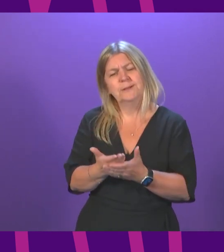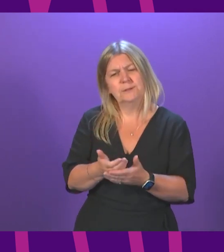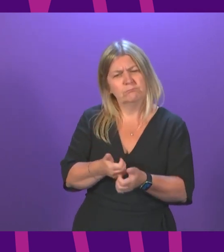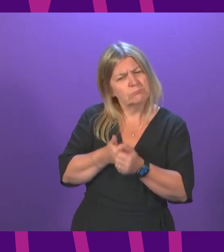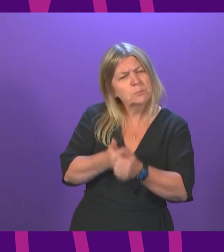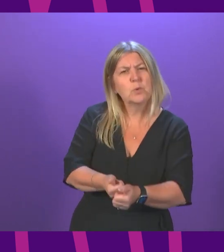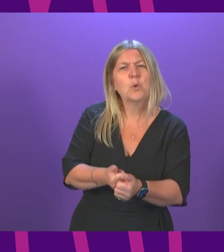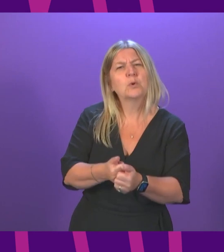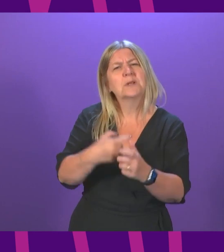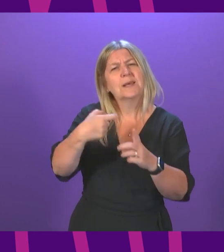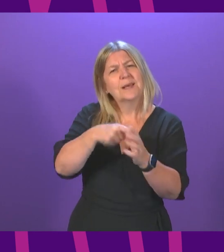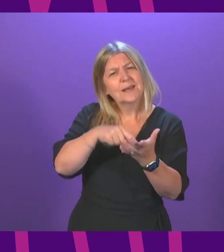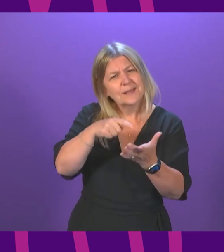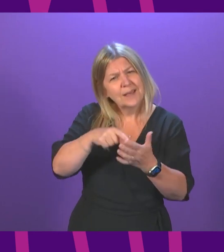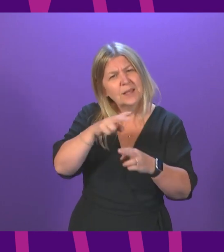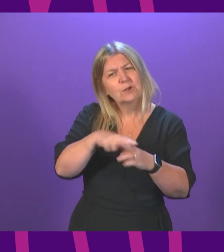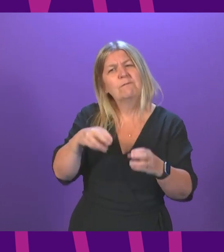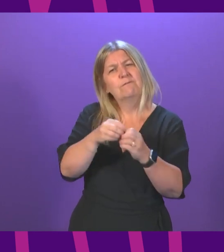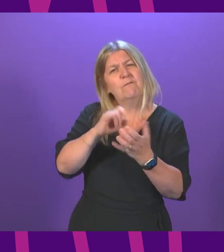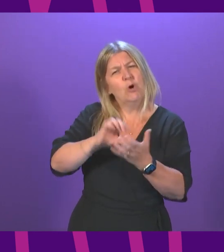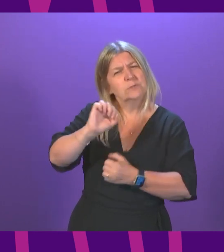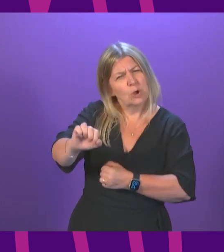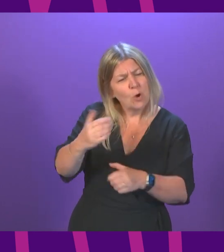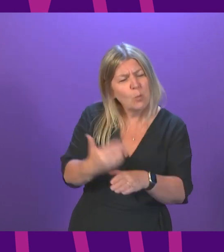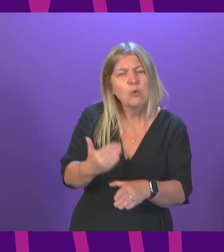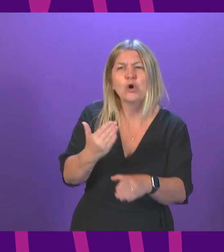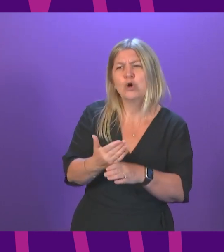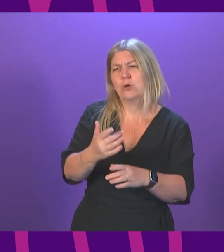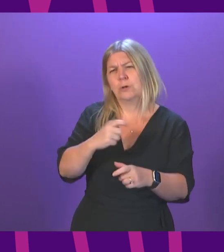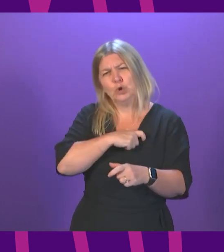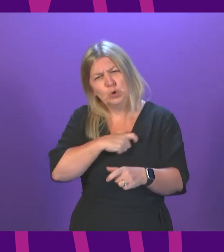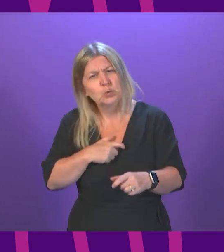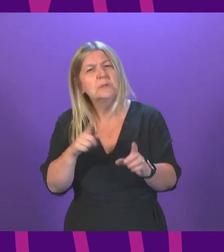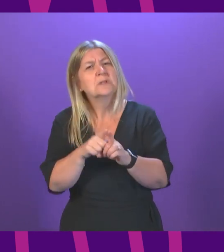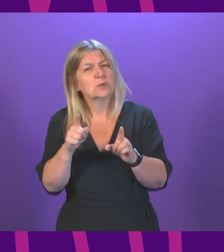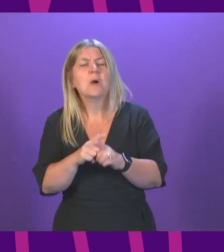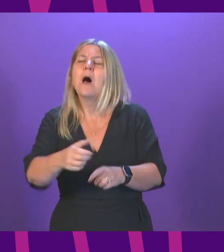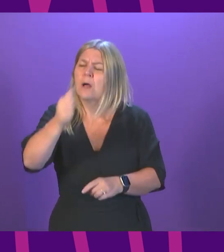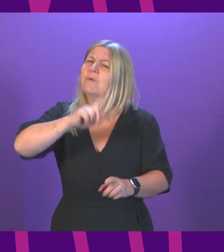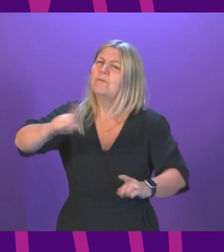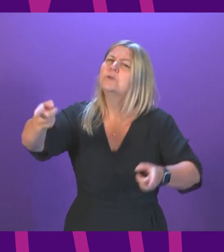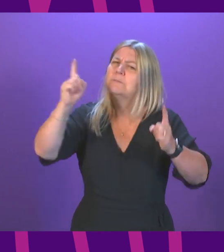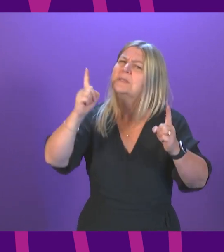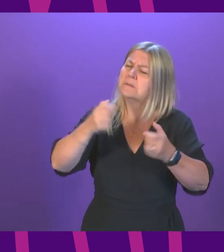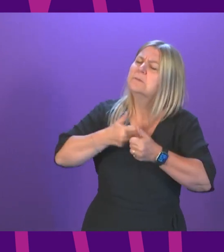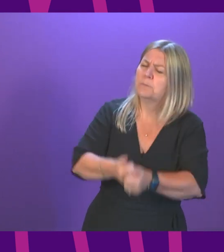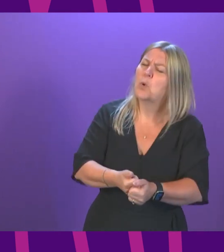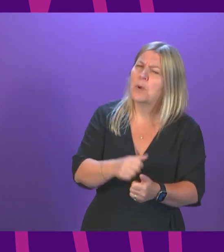Kate Forbes, and the working group, along with the trade unions, GMB and UNITE. And I know the First Minister is fully behind this.